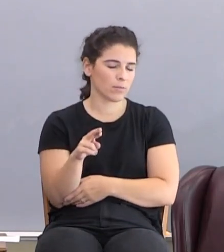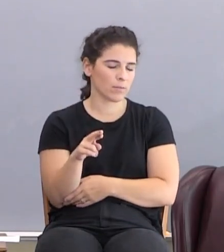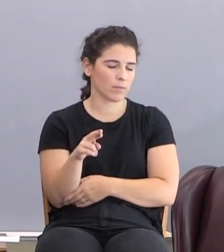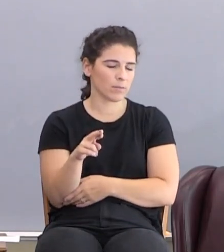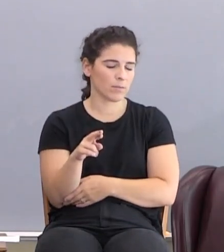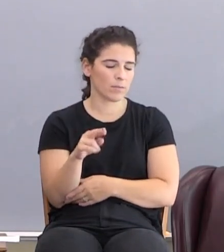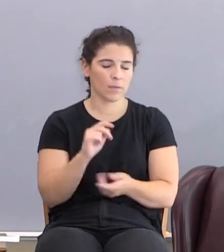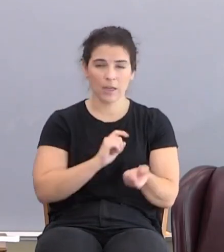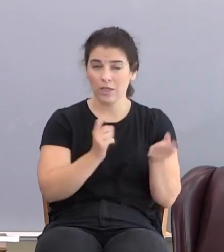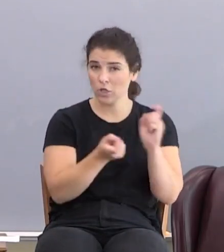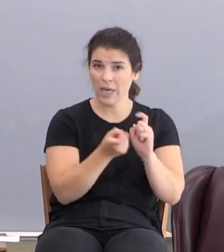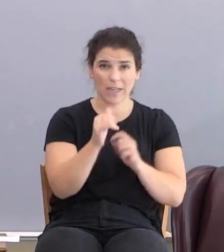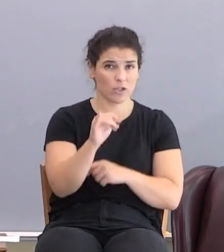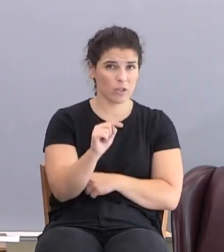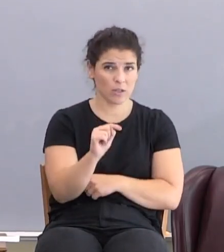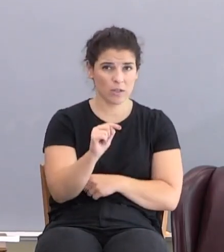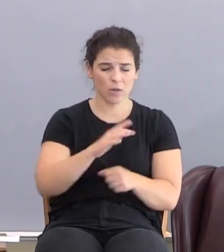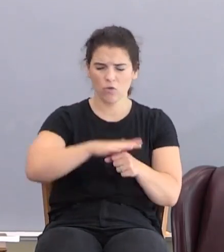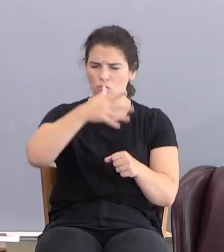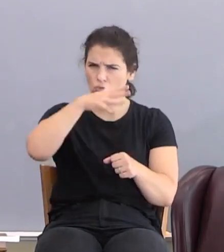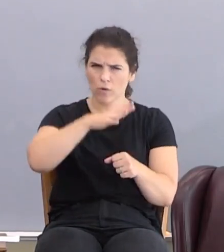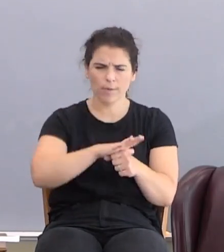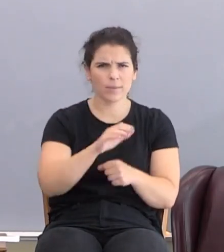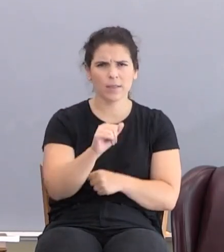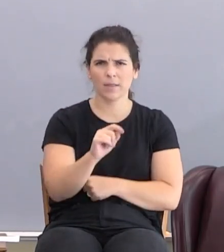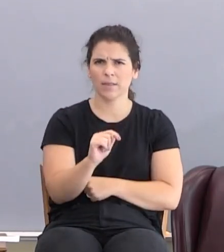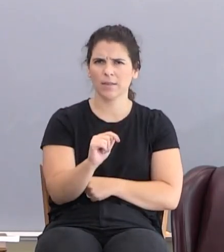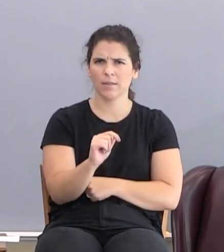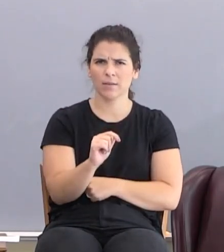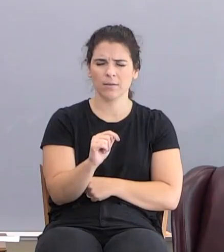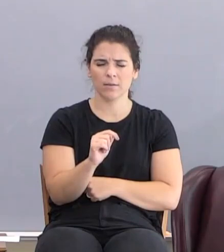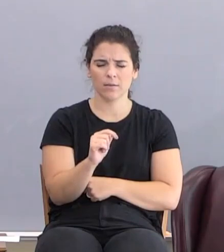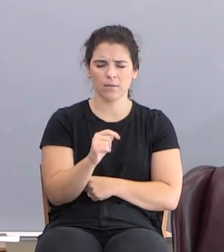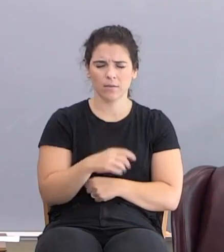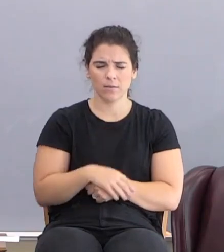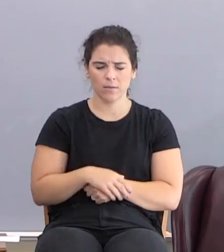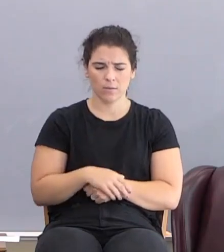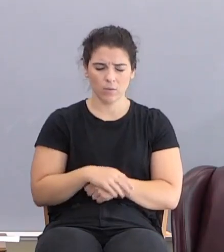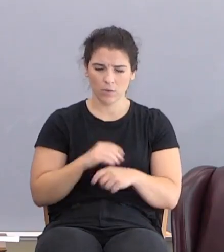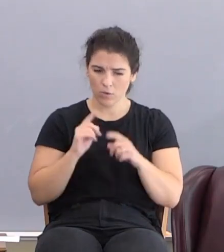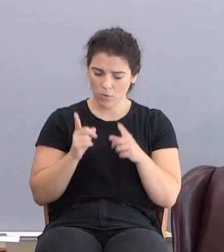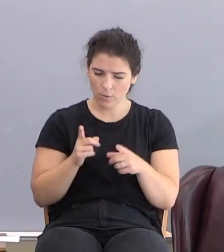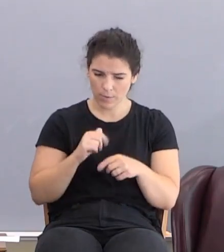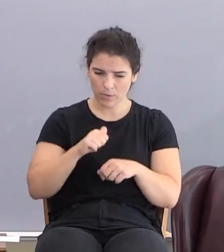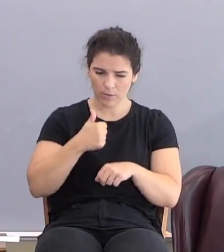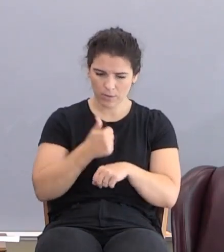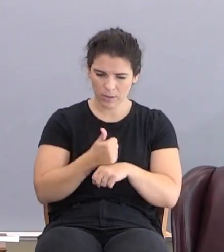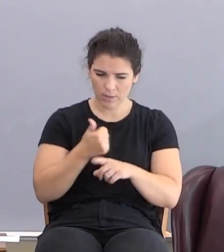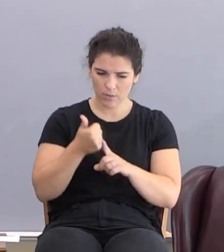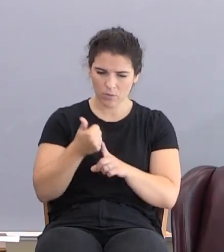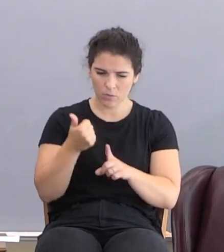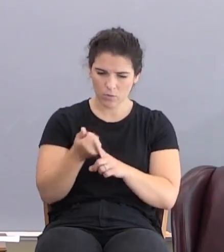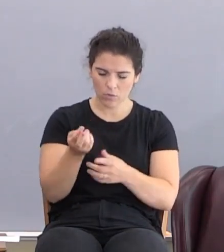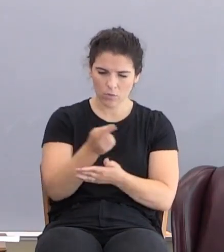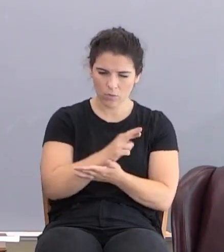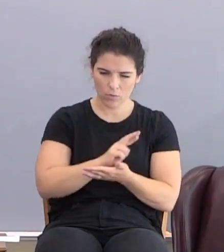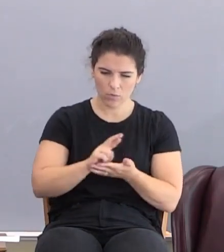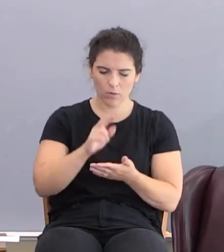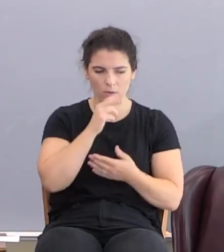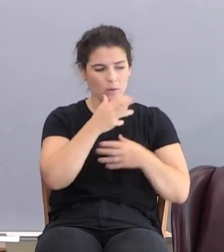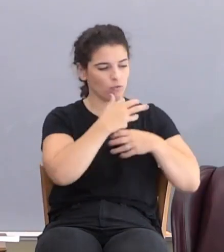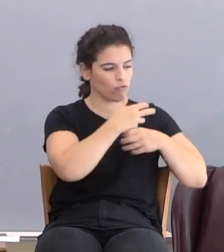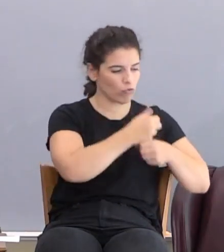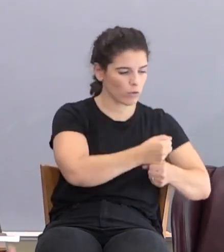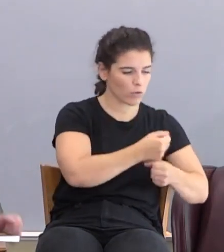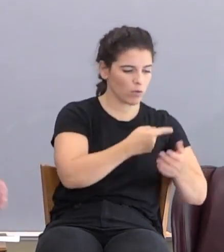They changed it. They corrupted it. What? Going about to establish their own righteousness, not trusting what God